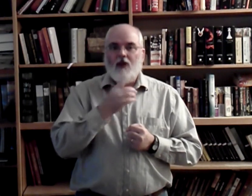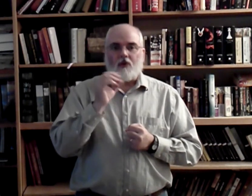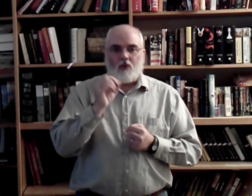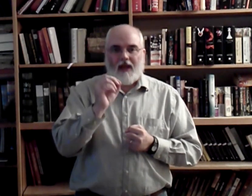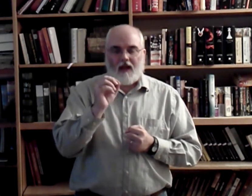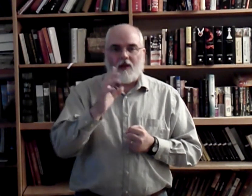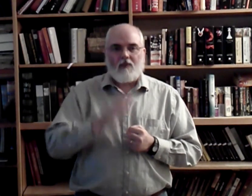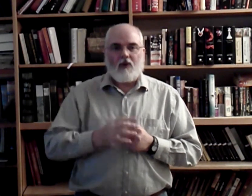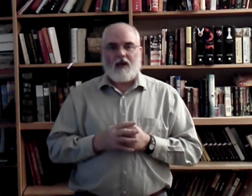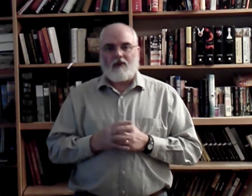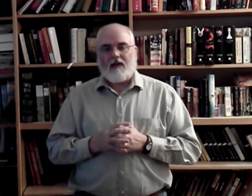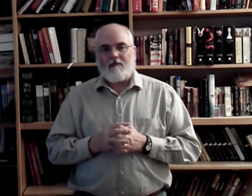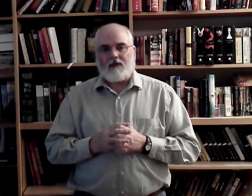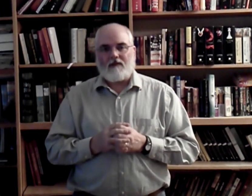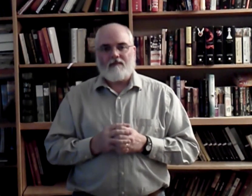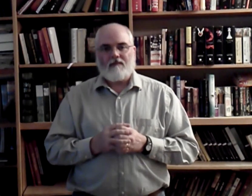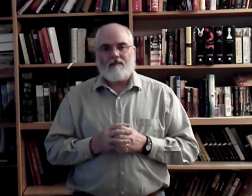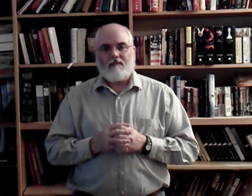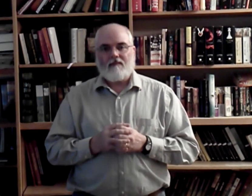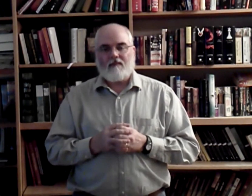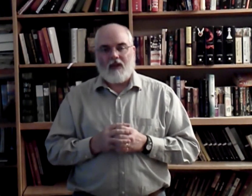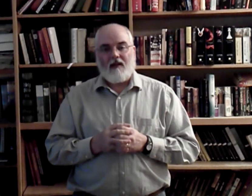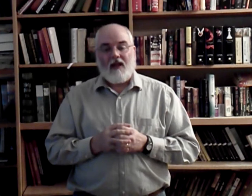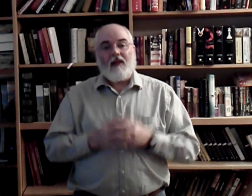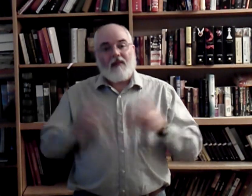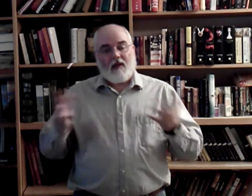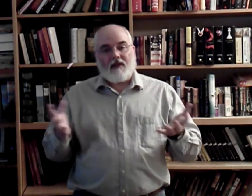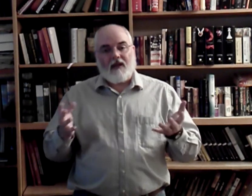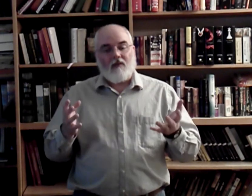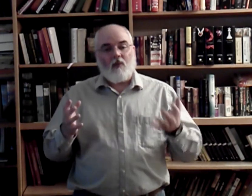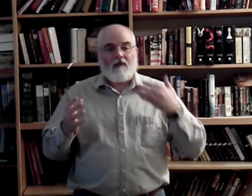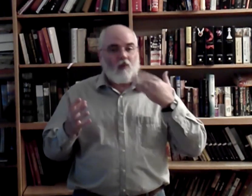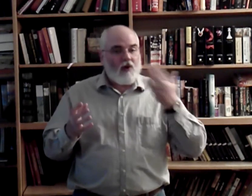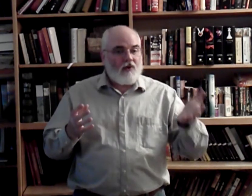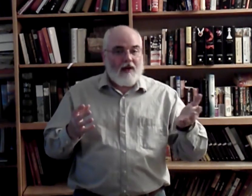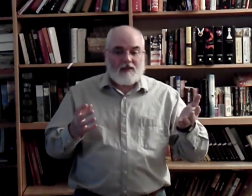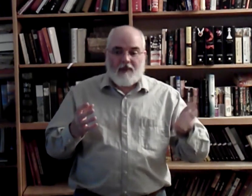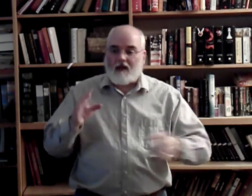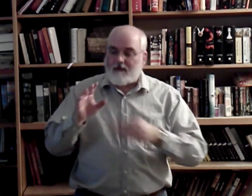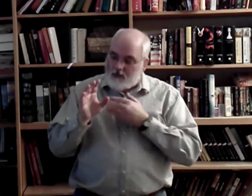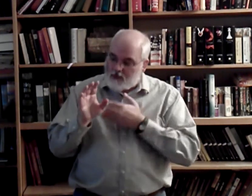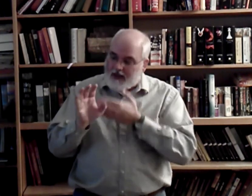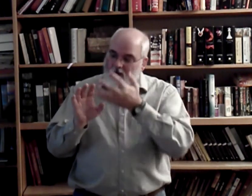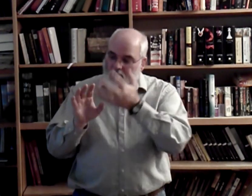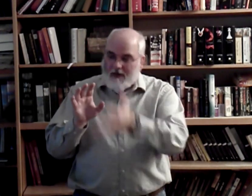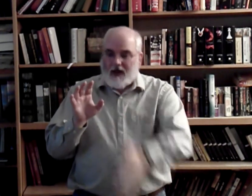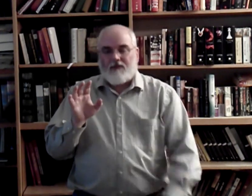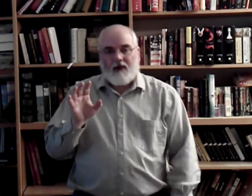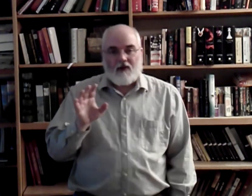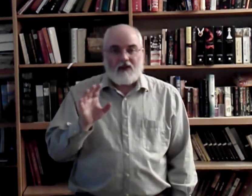you can communicate with a deaf person, okay? Think about that. Whatever word you know how to spell, if you can get it to come out of your fingers,